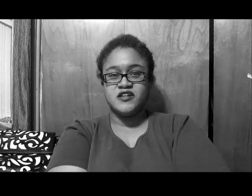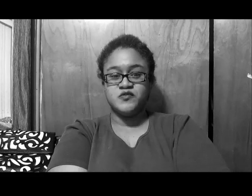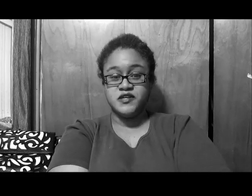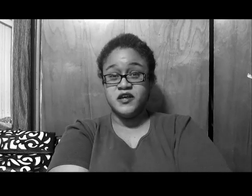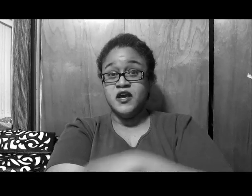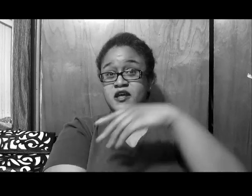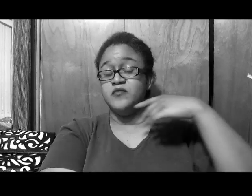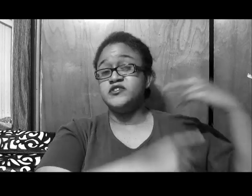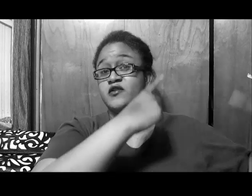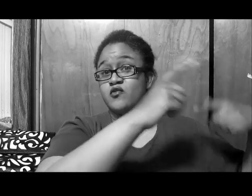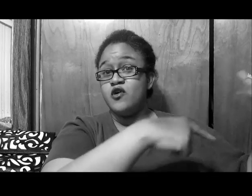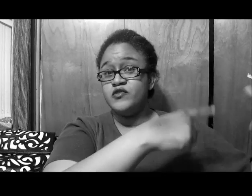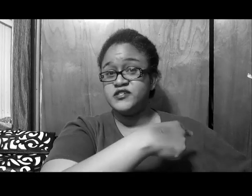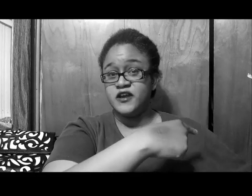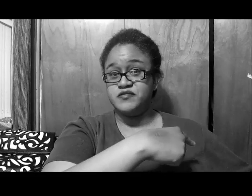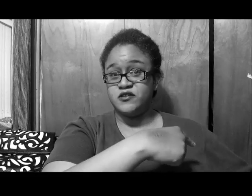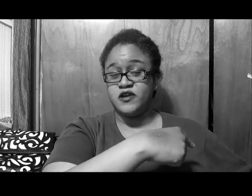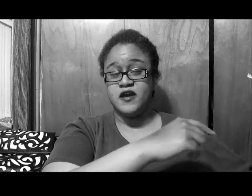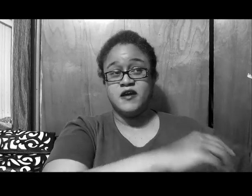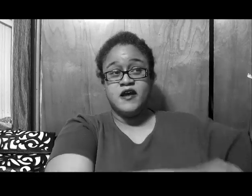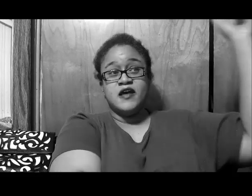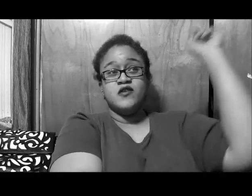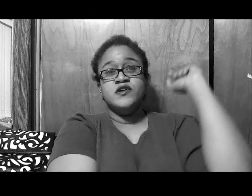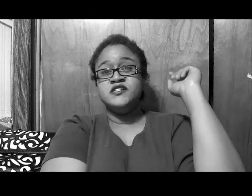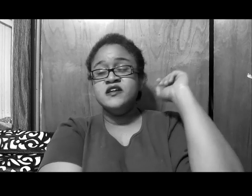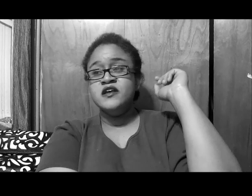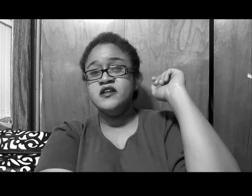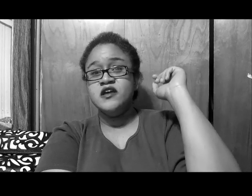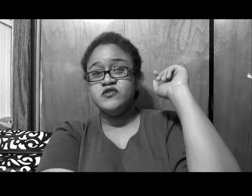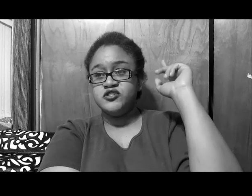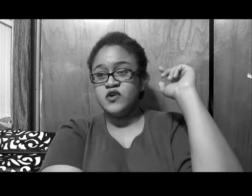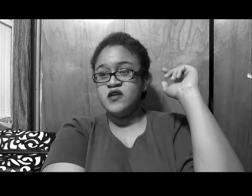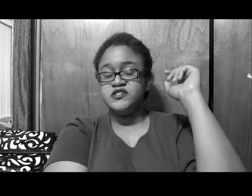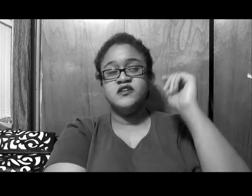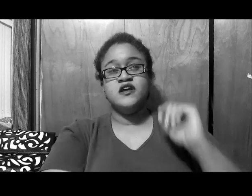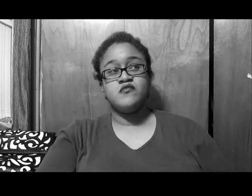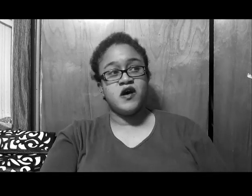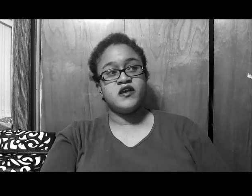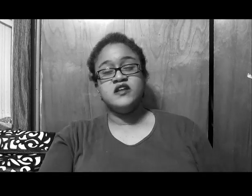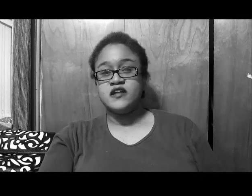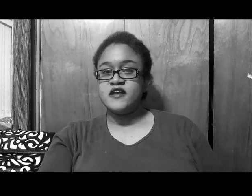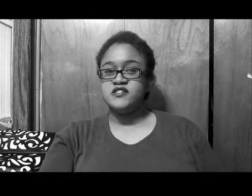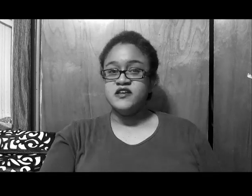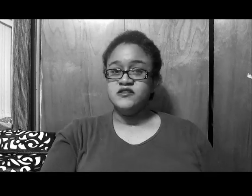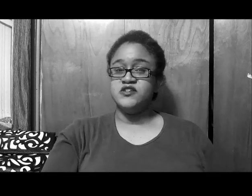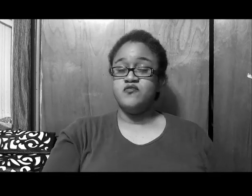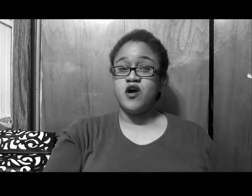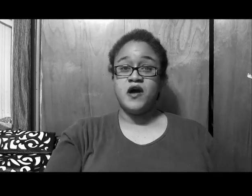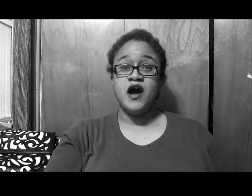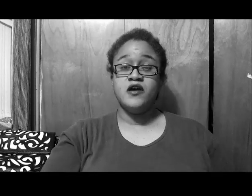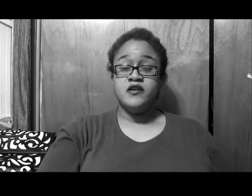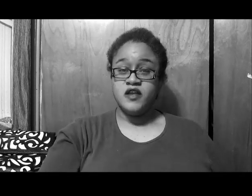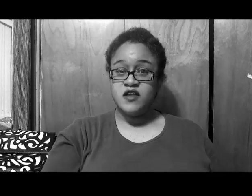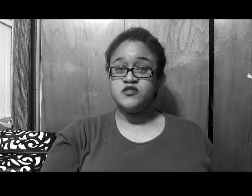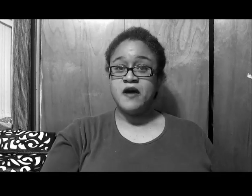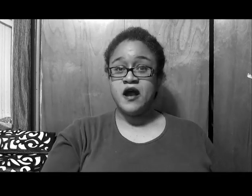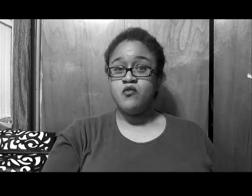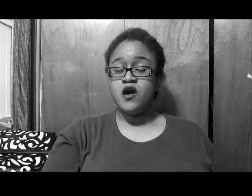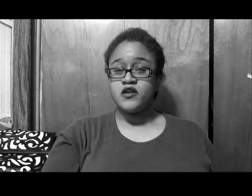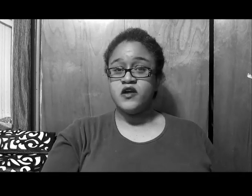yes, we did, and it was like, roll the tapes, okay, and then we see Nene, when Sheree was sitting there, about getting out that seat, and stuff, walk behind, Nene was power walking her